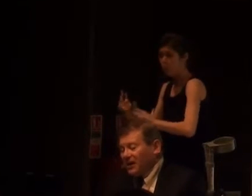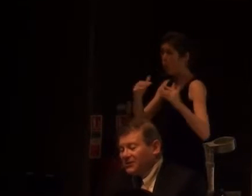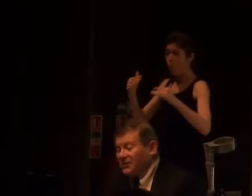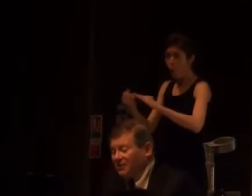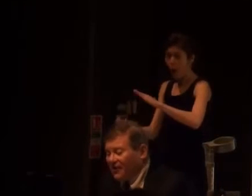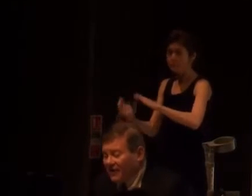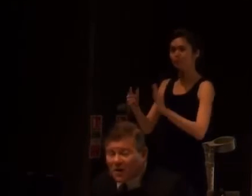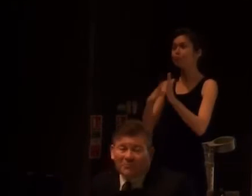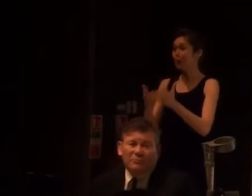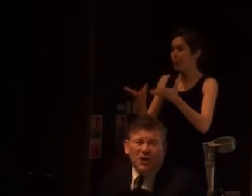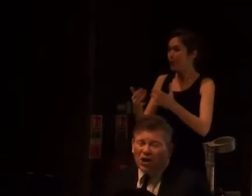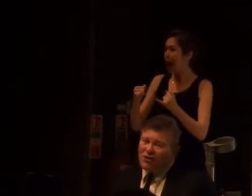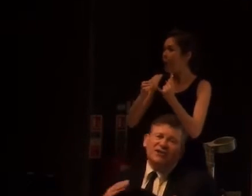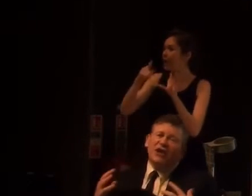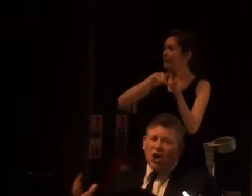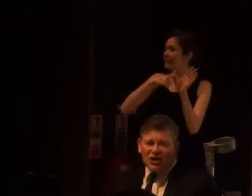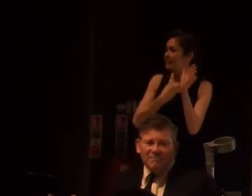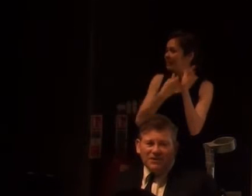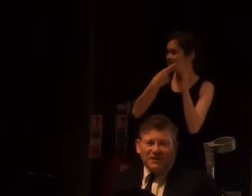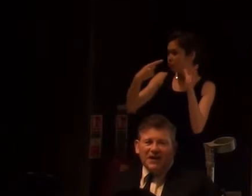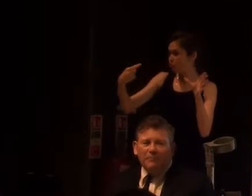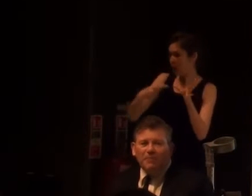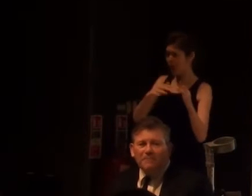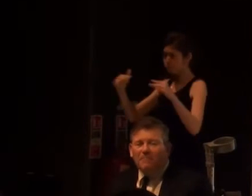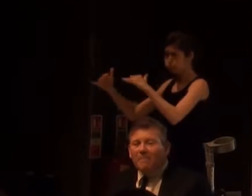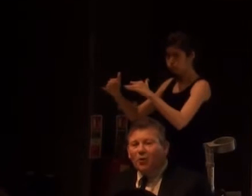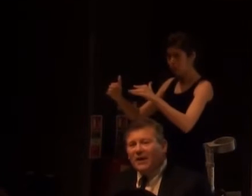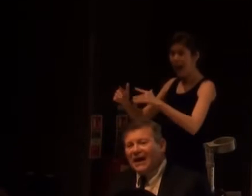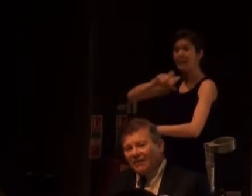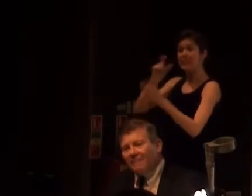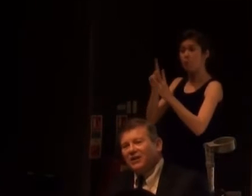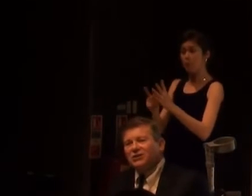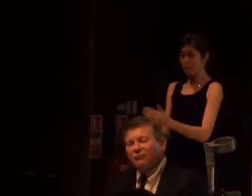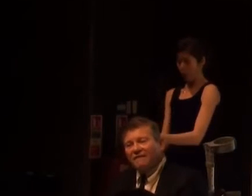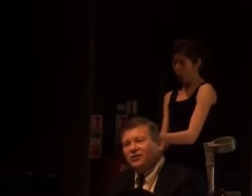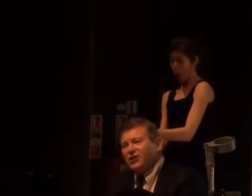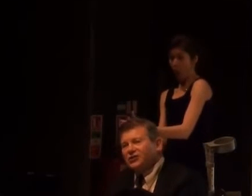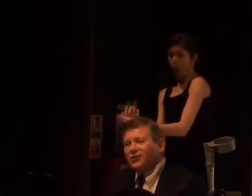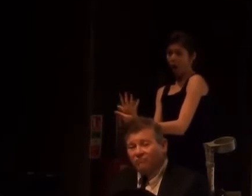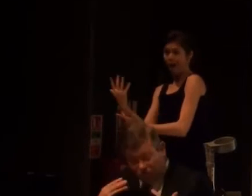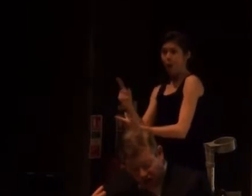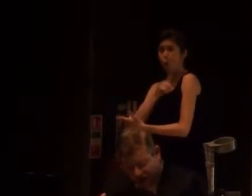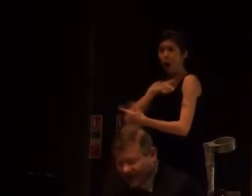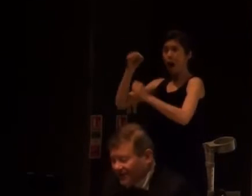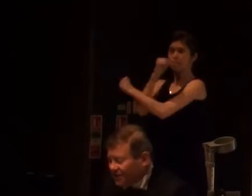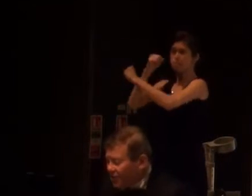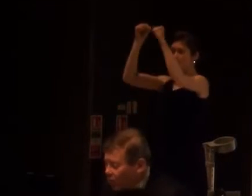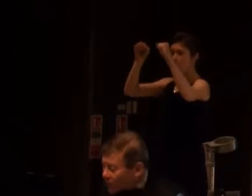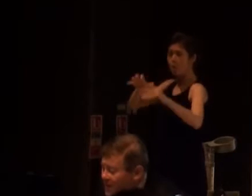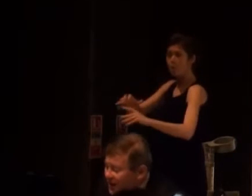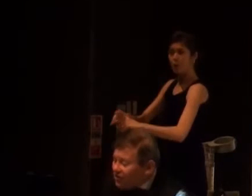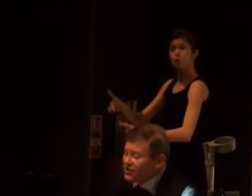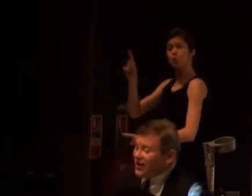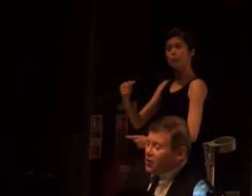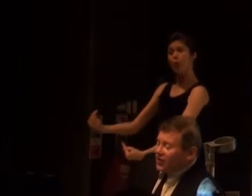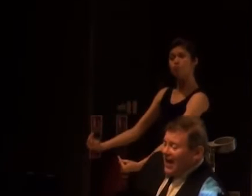areas such as Syria at the moment, we are creating large numbers of disabled people by bombing and that means that the refugees who have tried to get to Europe